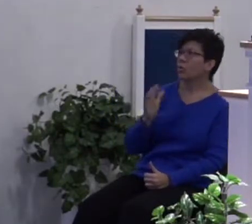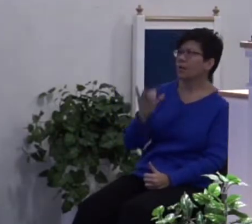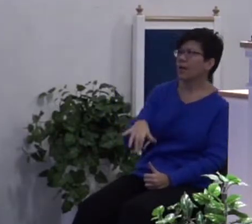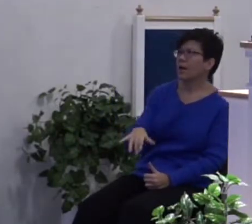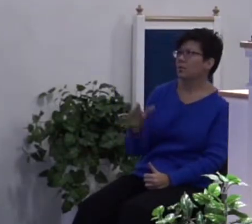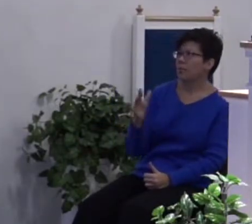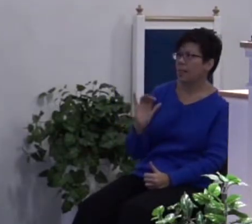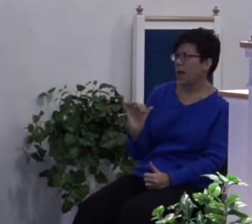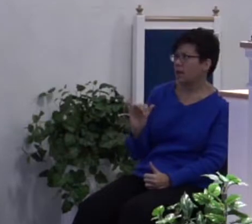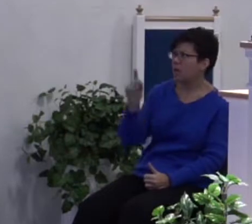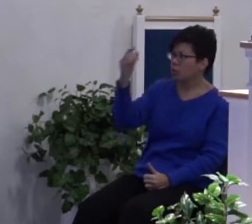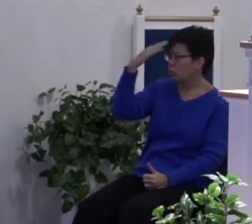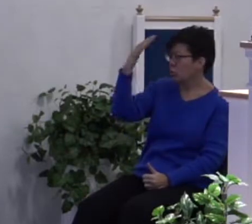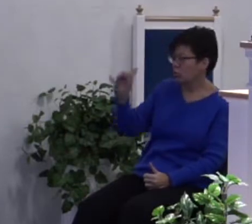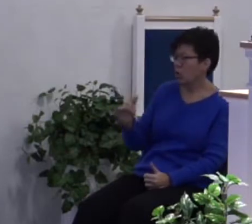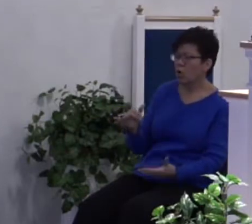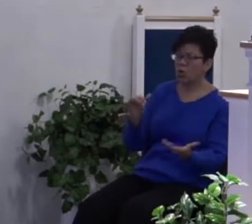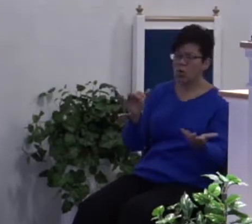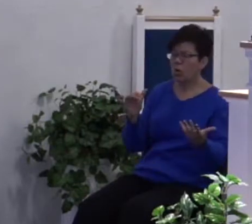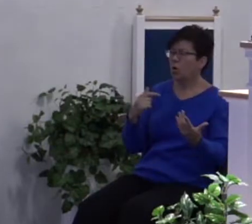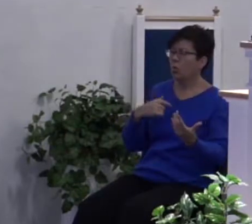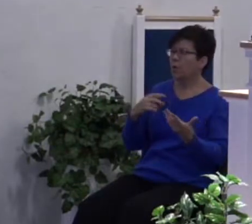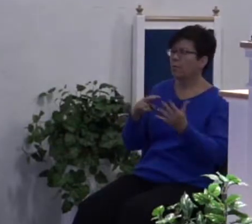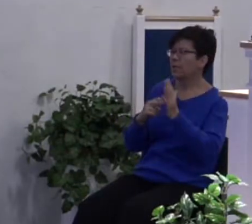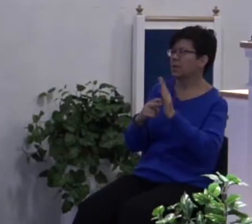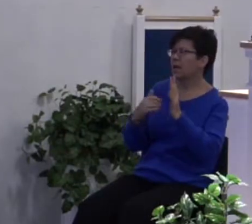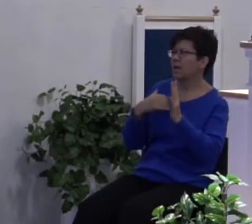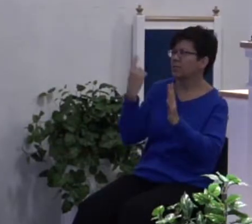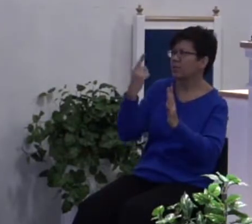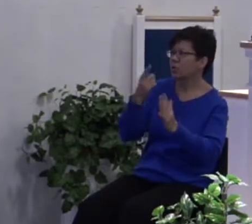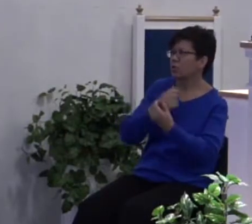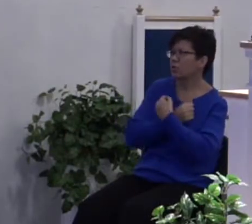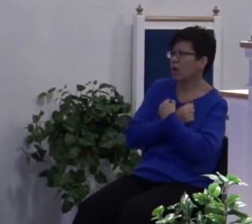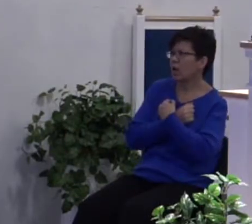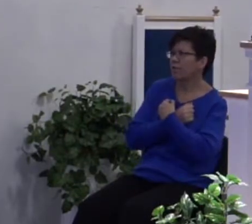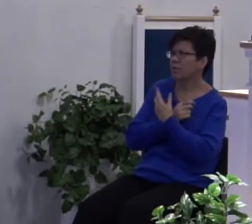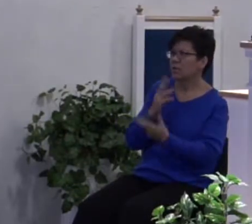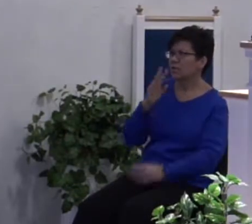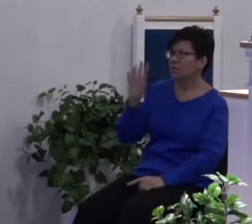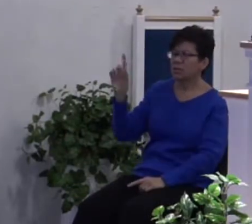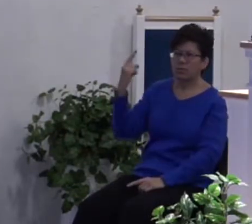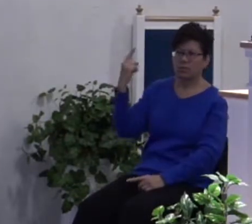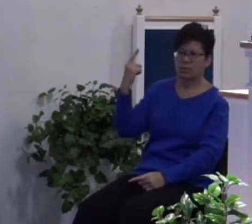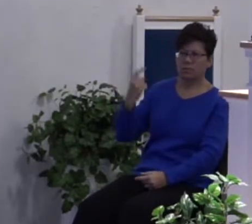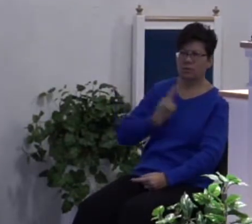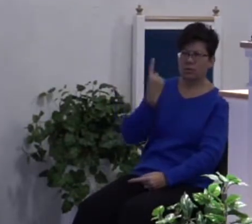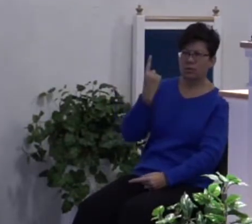You don't know what it is to have somebody that you love turn on you. You'll never be able to tell him that.